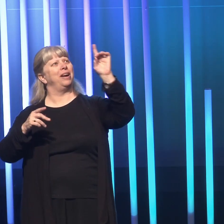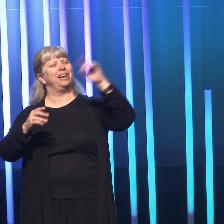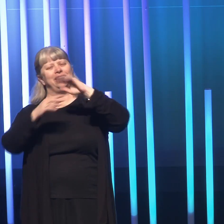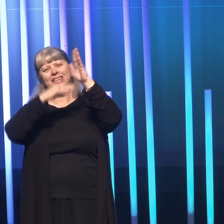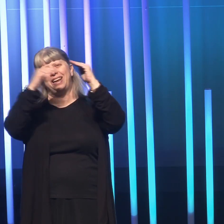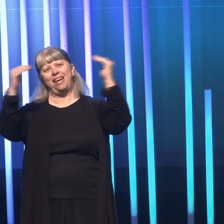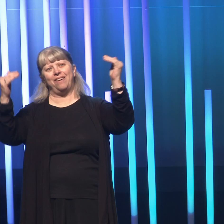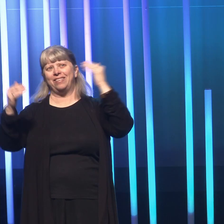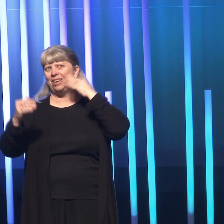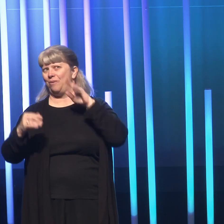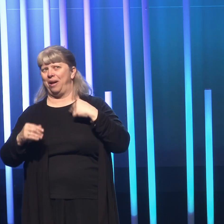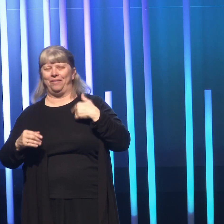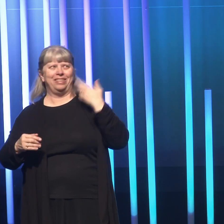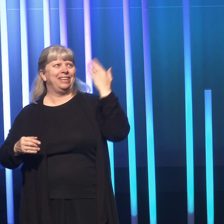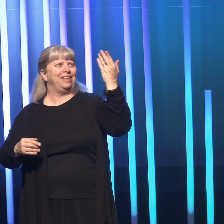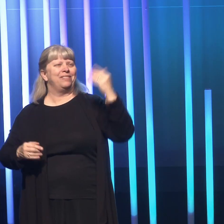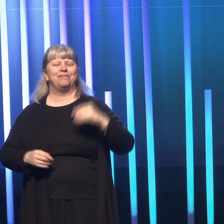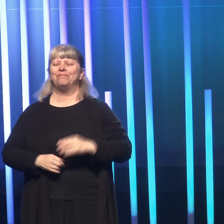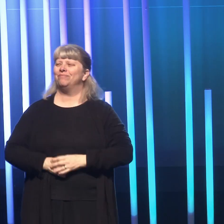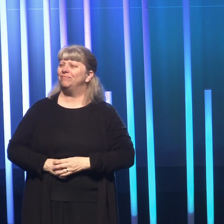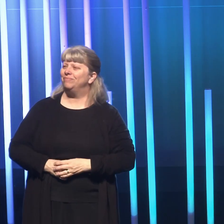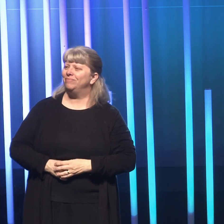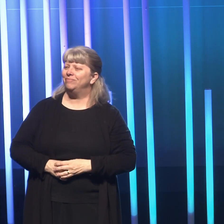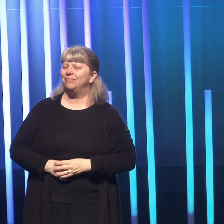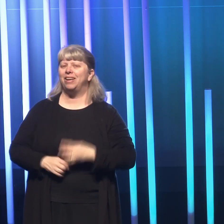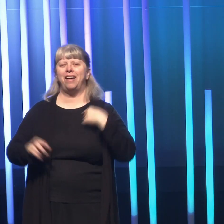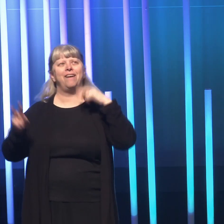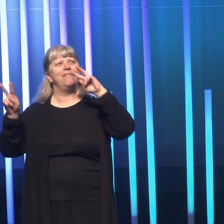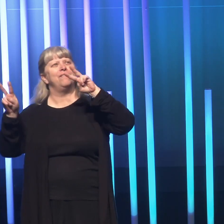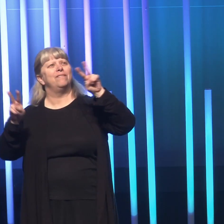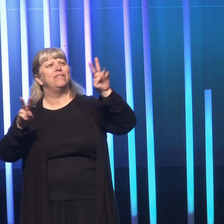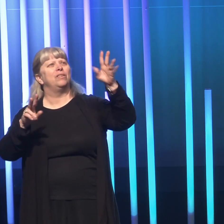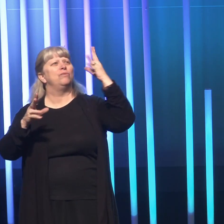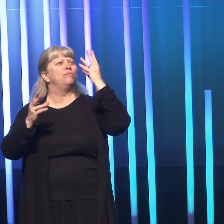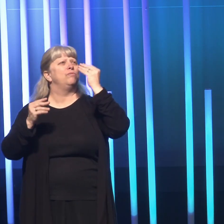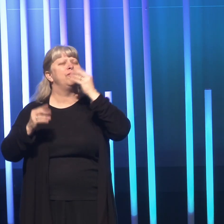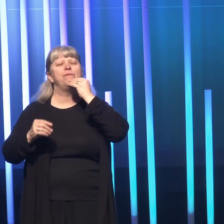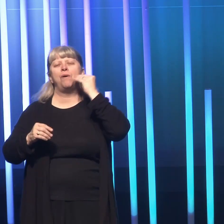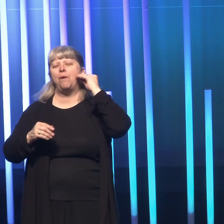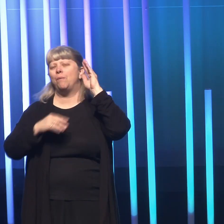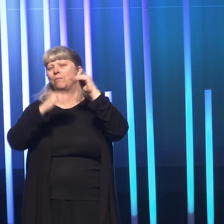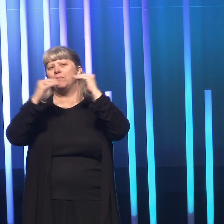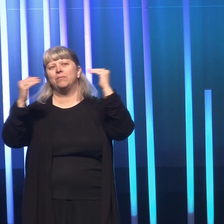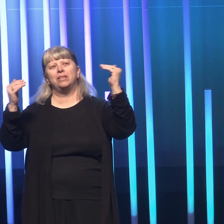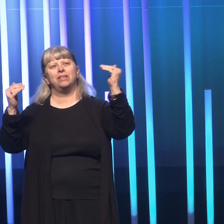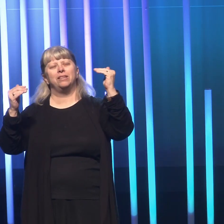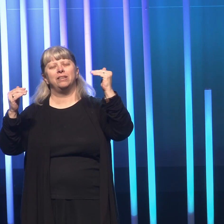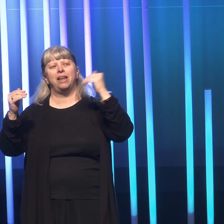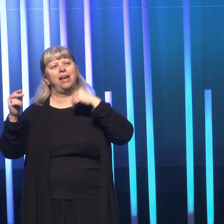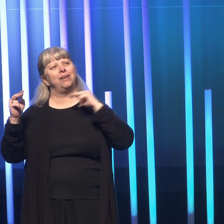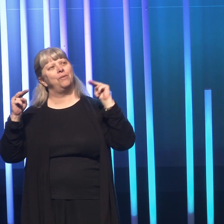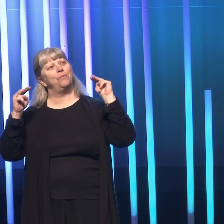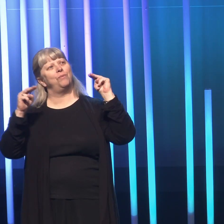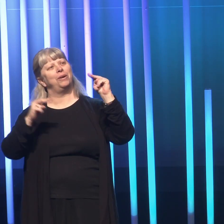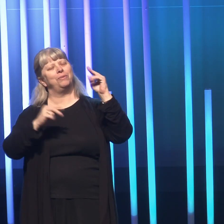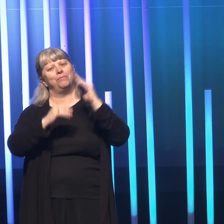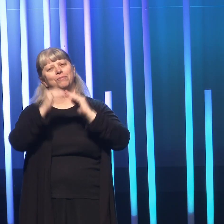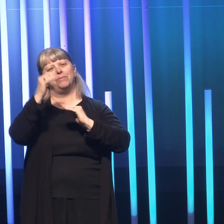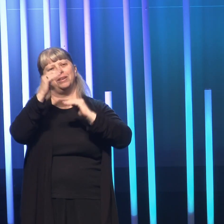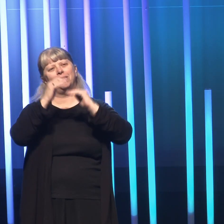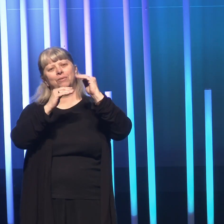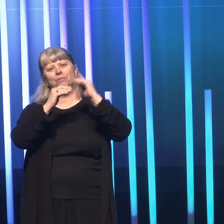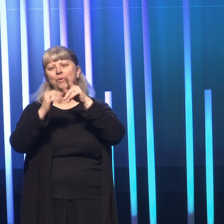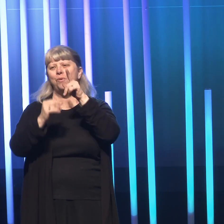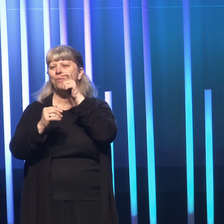Now, he didn't know I was there, but I got to view his beautiful home in heaven. And I actually watched it being built by